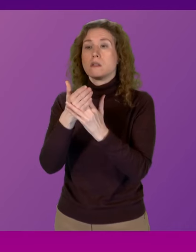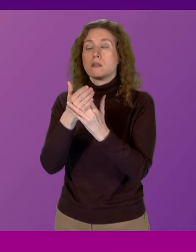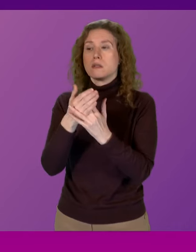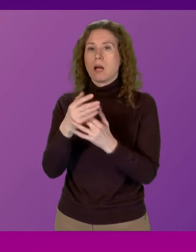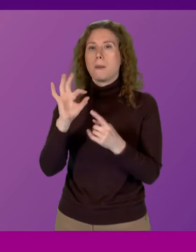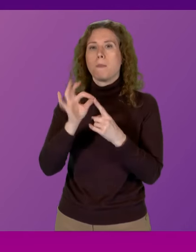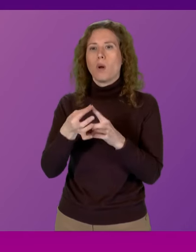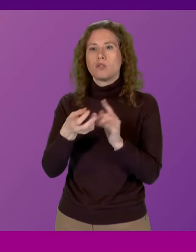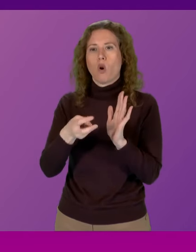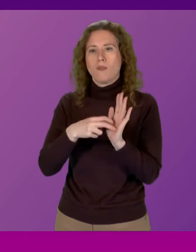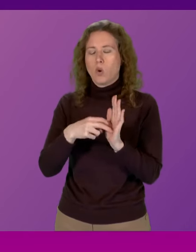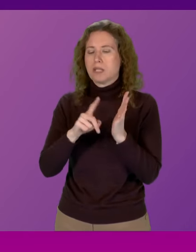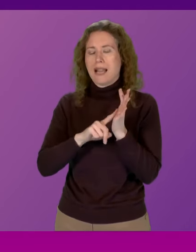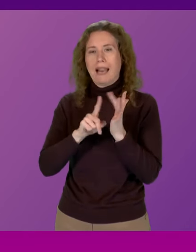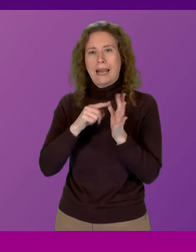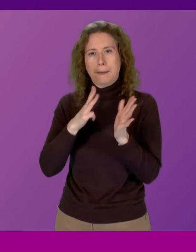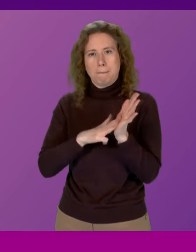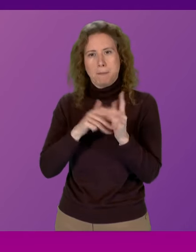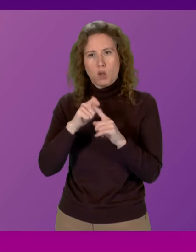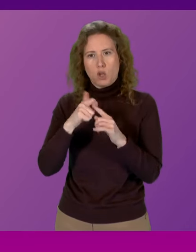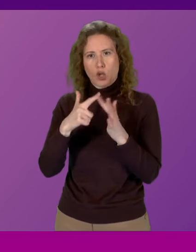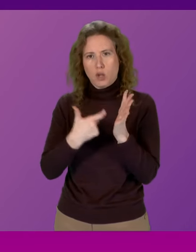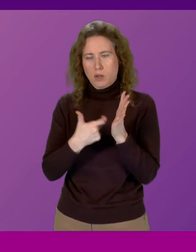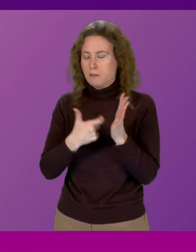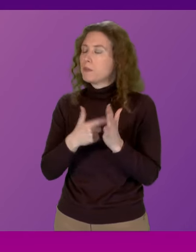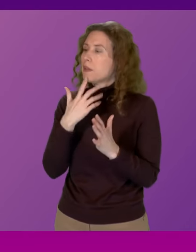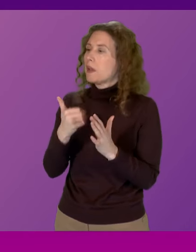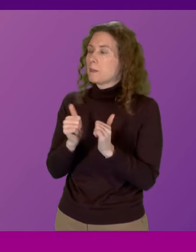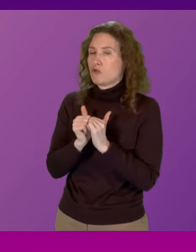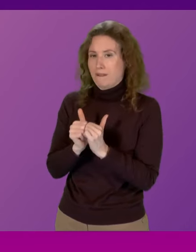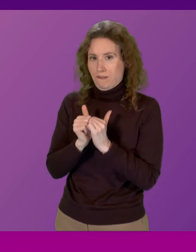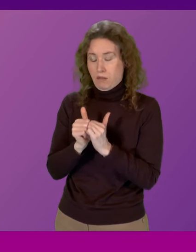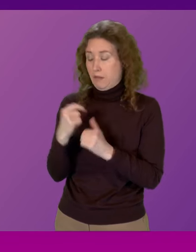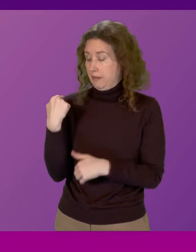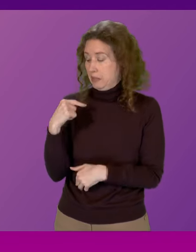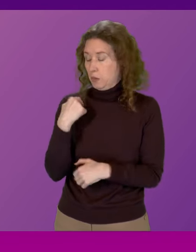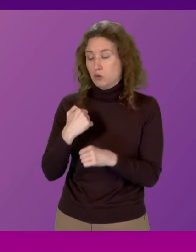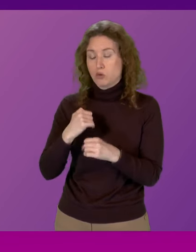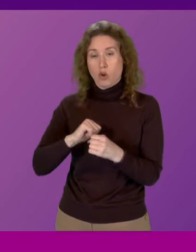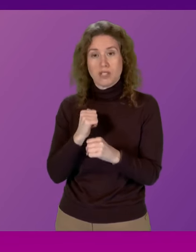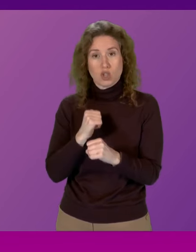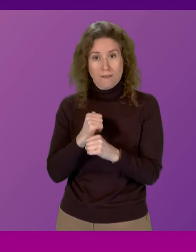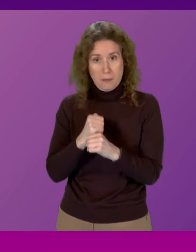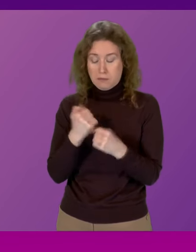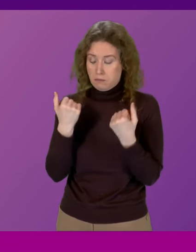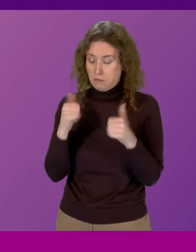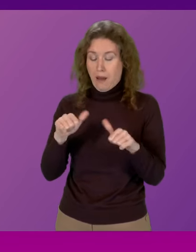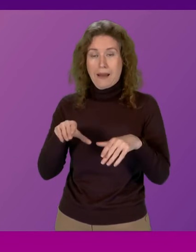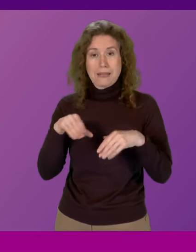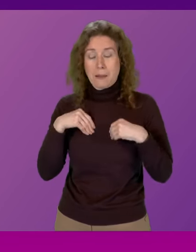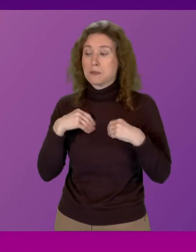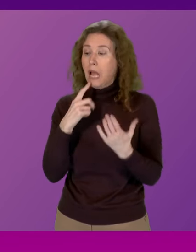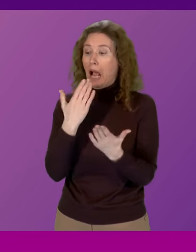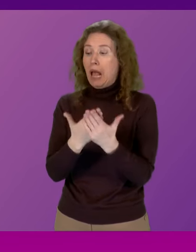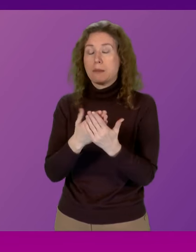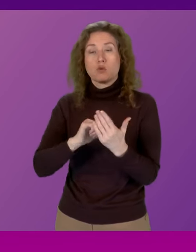point of order Liam Kerr very grateful presiding officer this week the Scottish Government finally accepted that its claim that Scotland